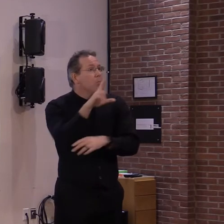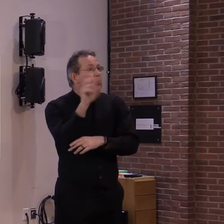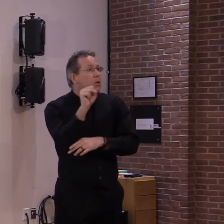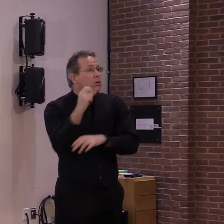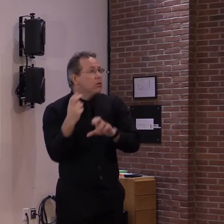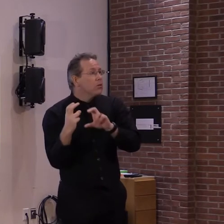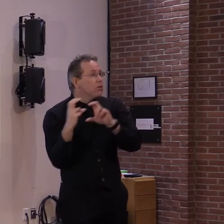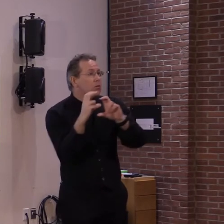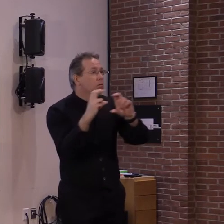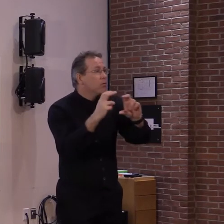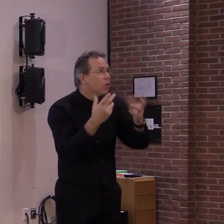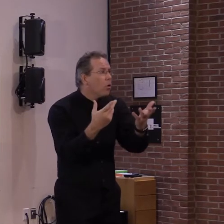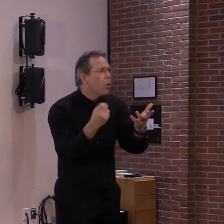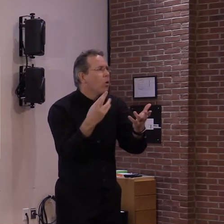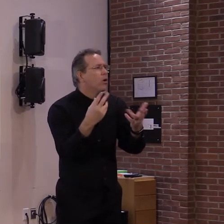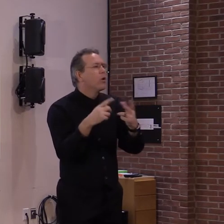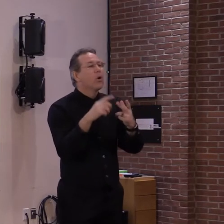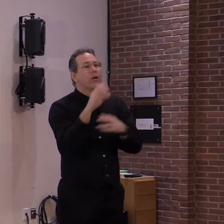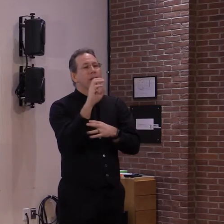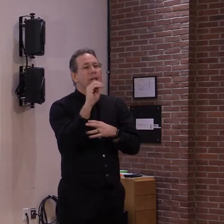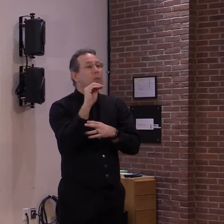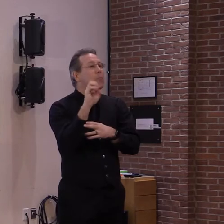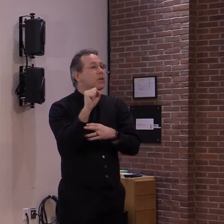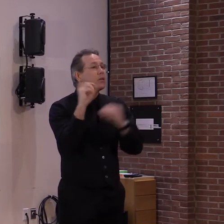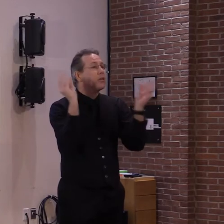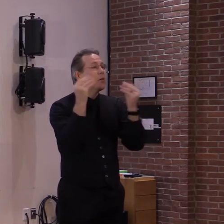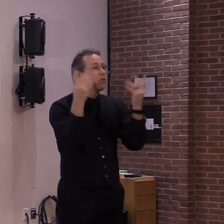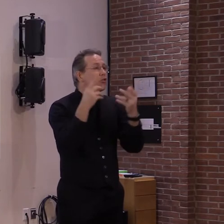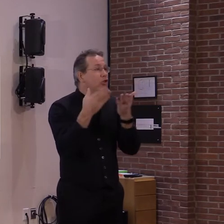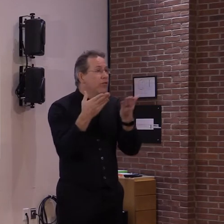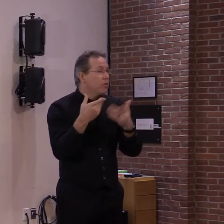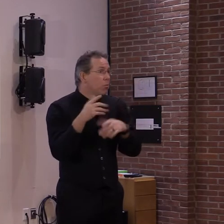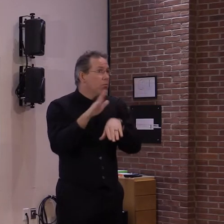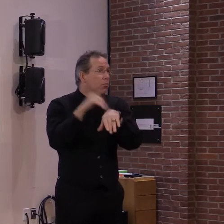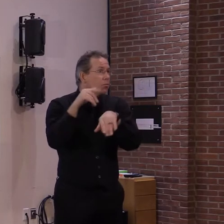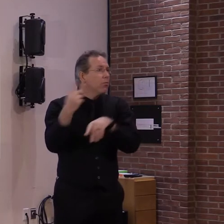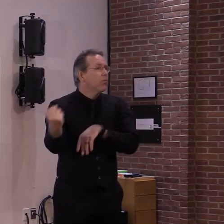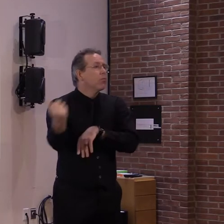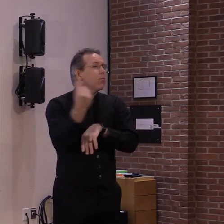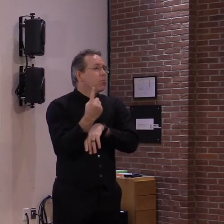individuals you described, I think we will be able to get through through EMS.